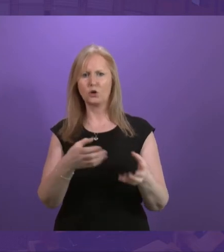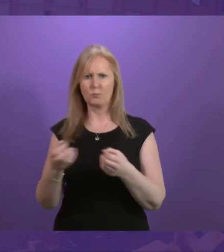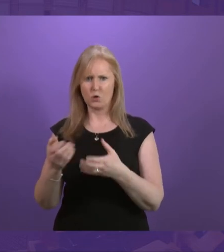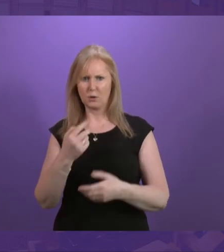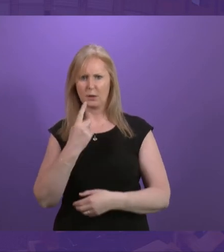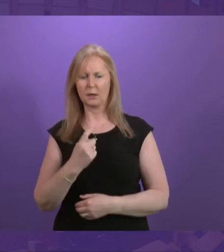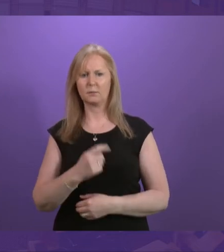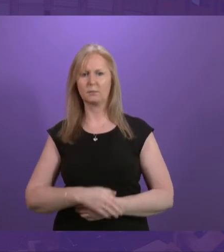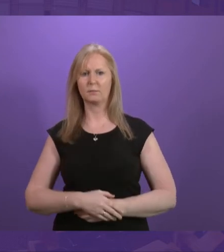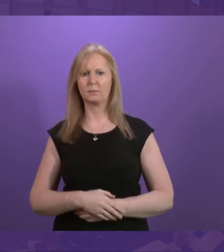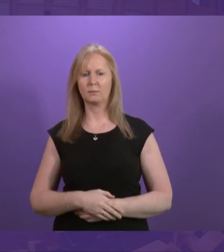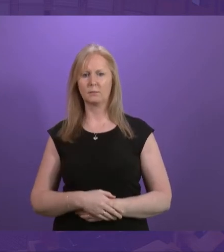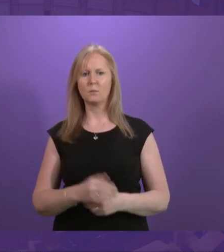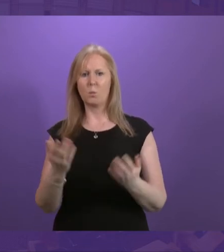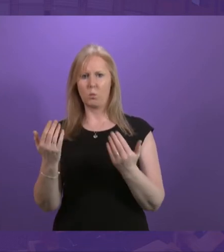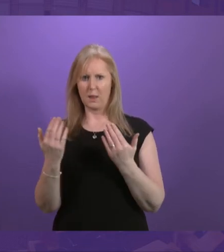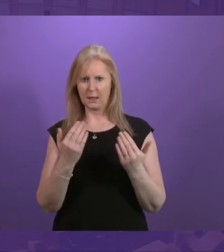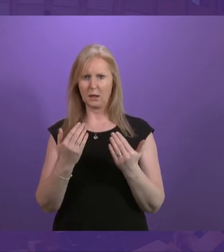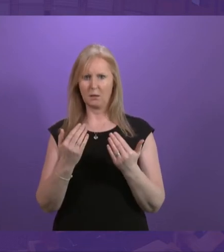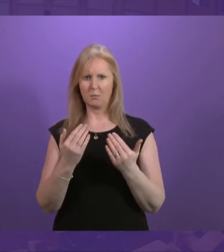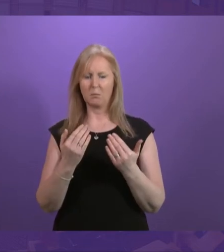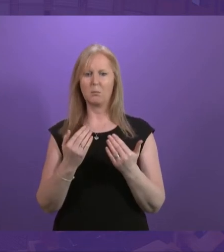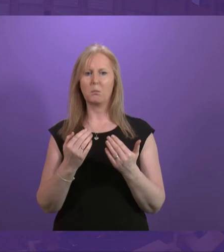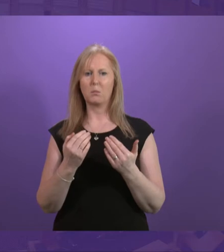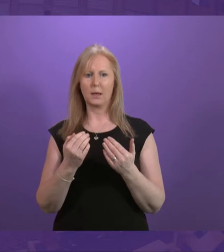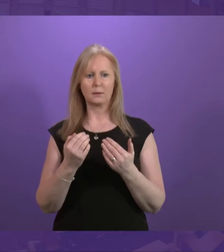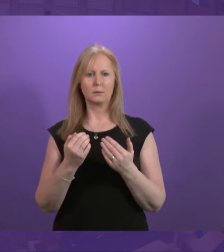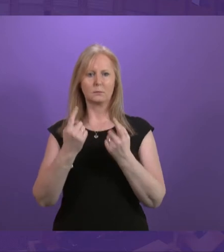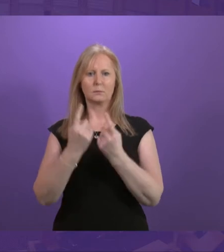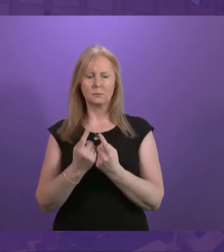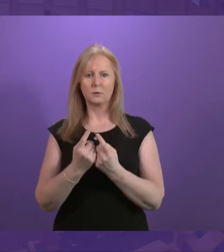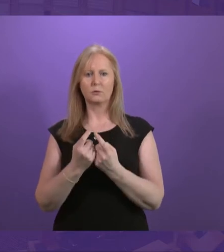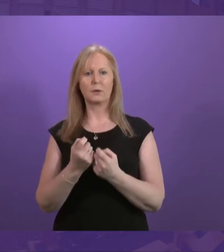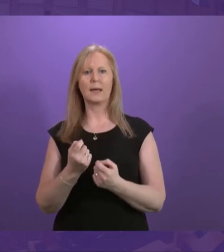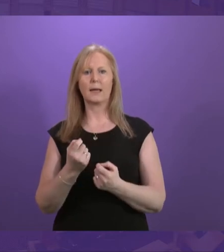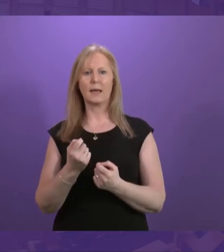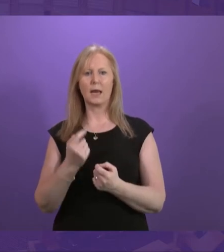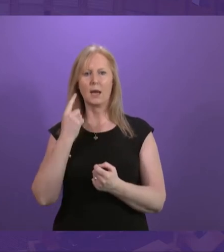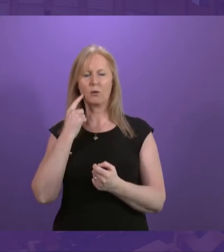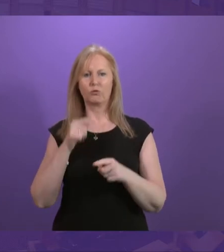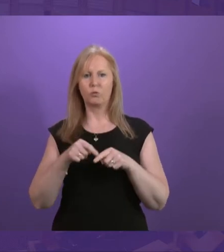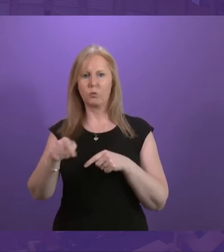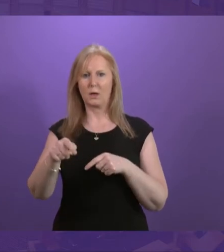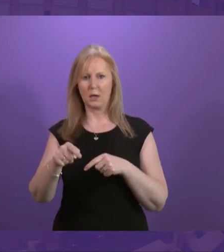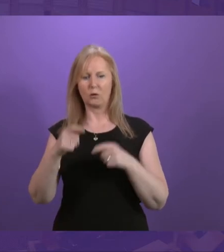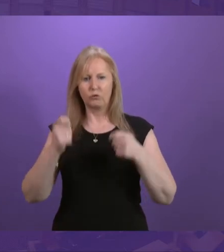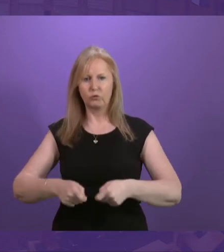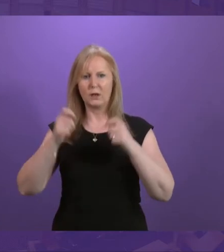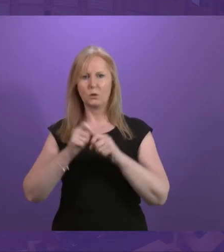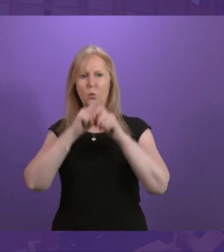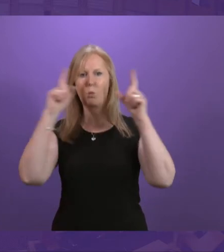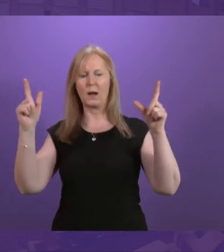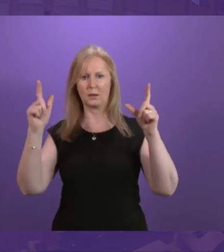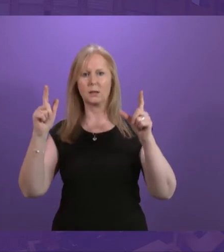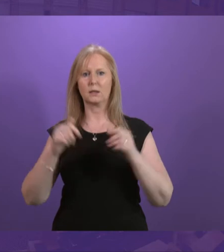I therefore welcome initiatives such as Hearing Awareness Week that raises awareness of hearing loss, encourages us all